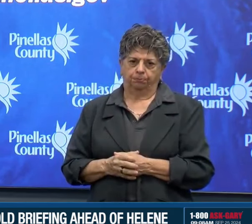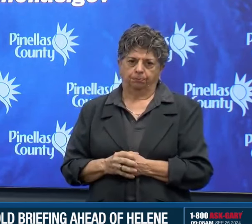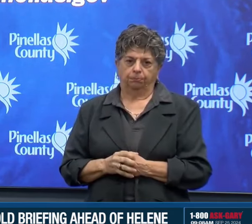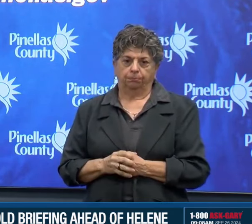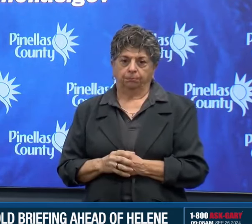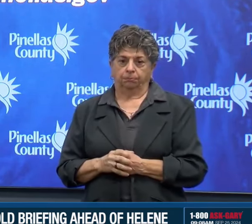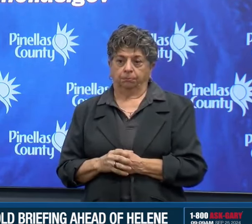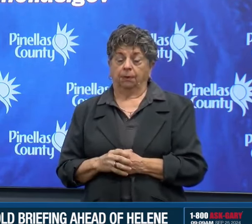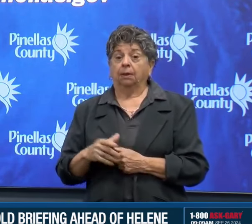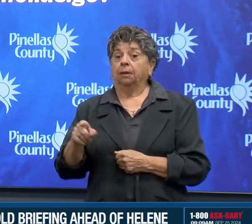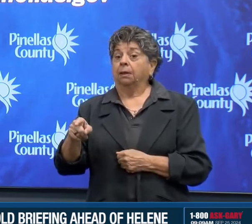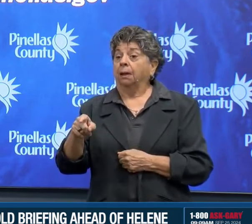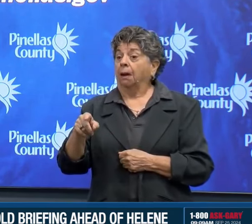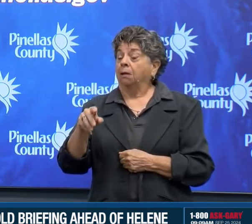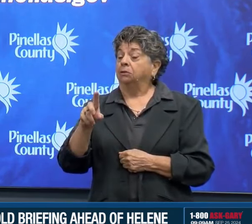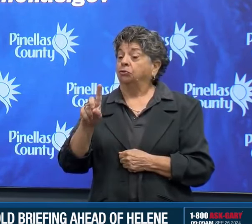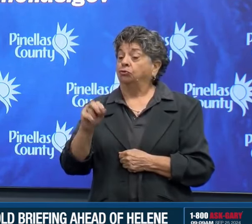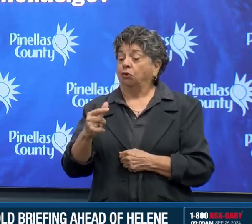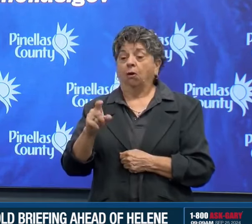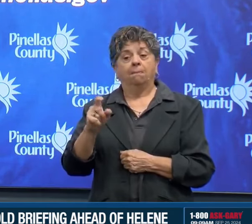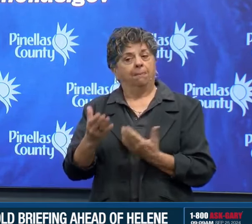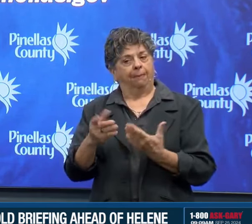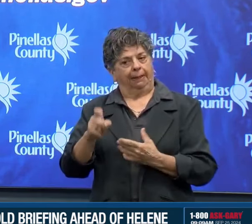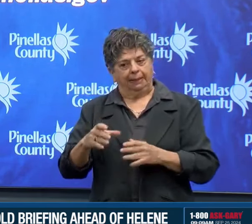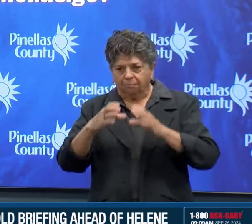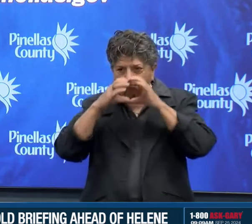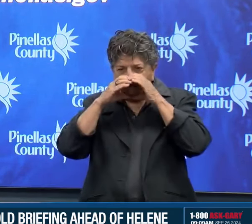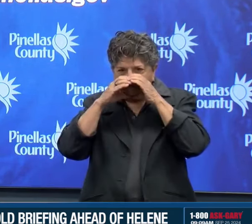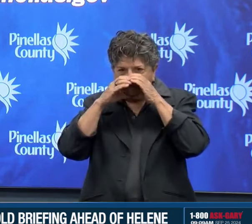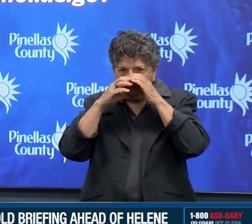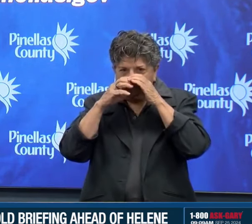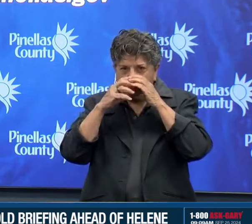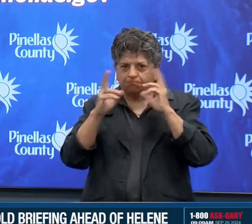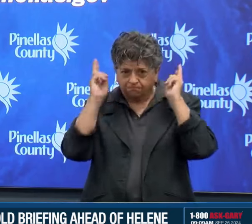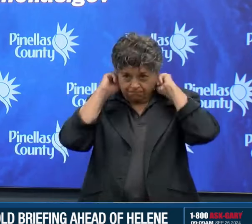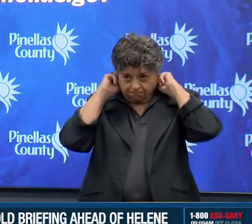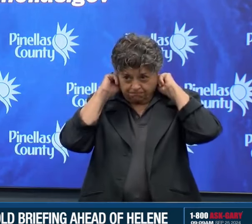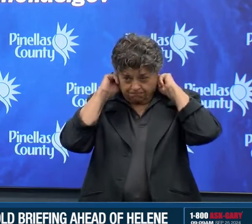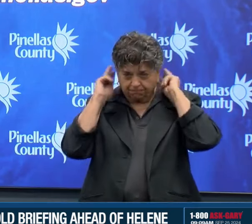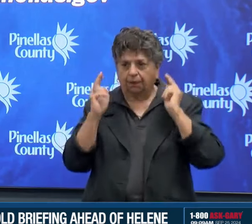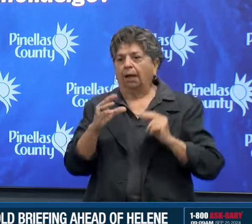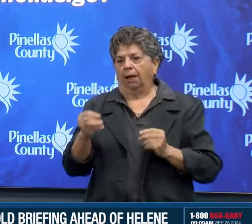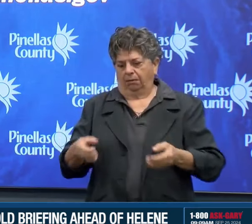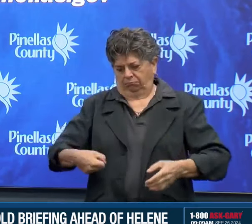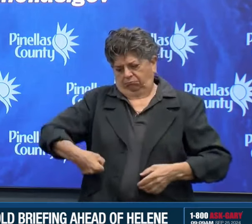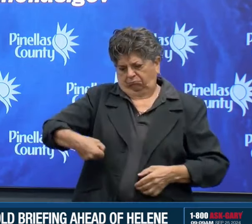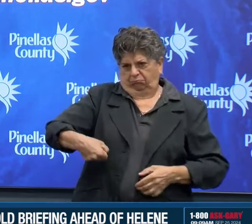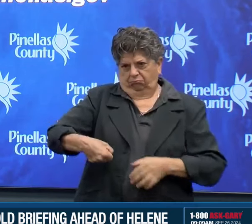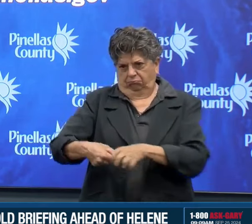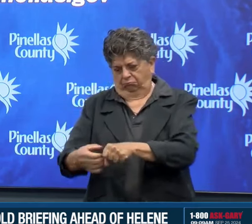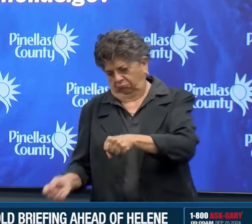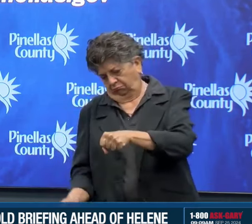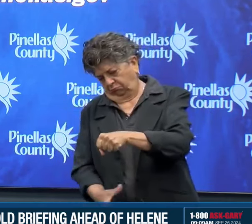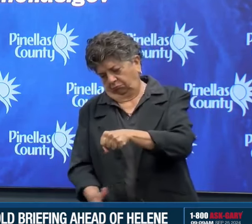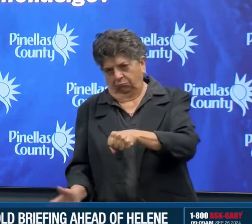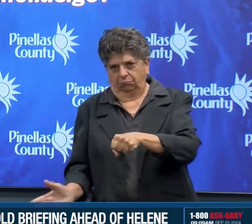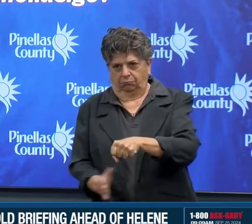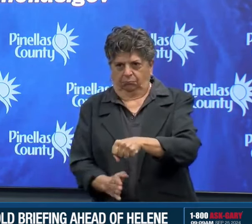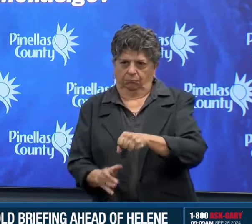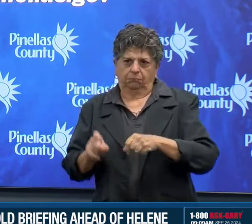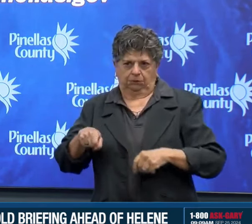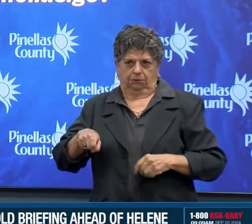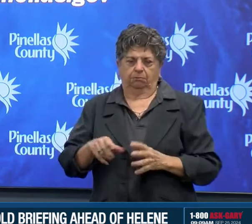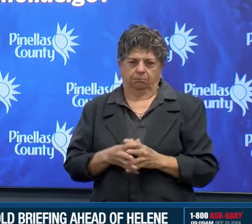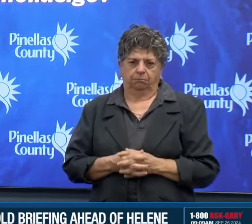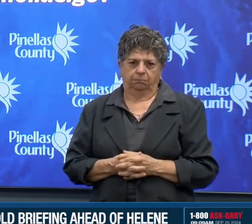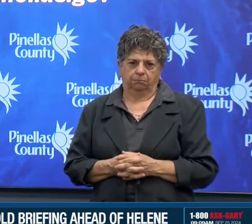don't want anybody to stay at home because they don't feel they don't have a place to go or they don't have a way to get there, right? So we have those shelters open.